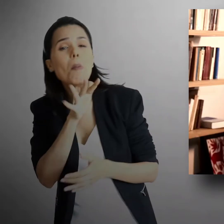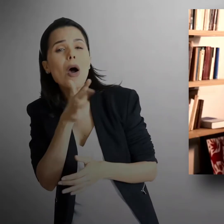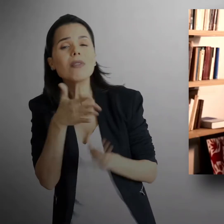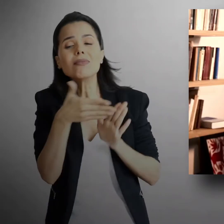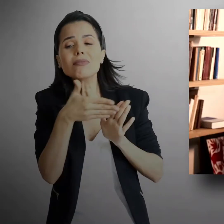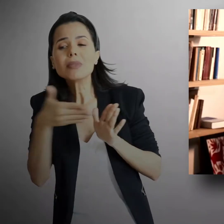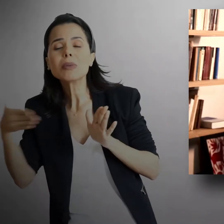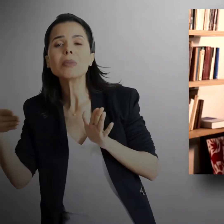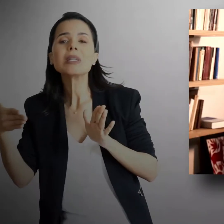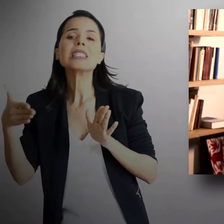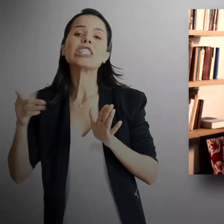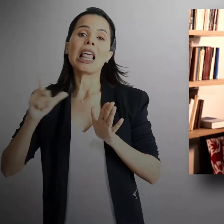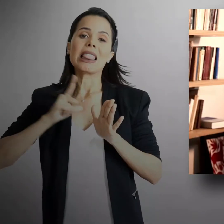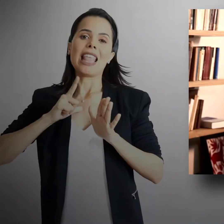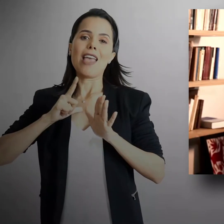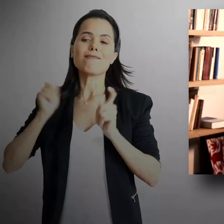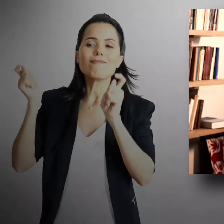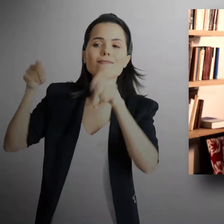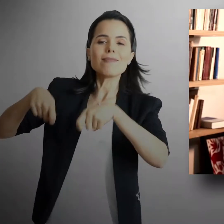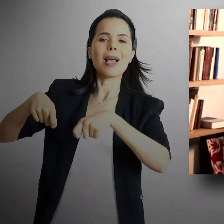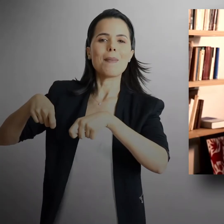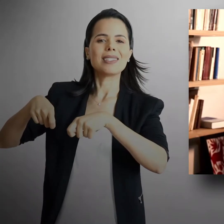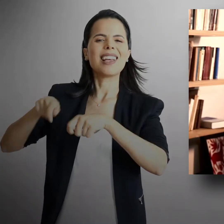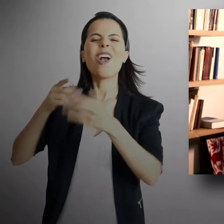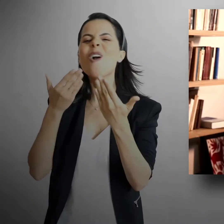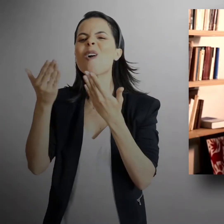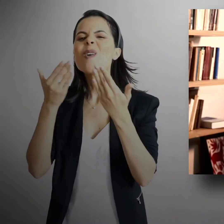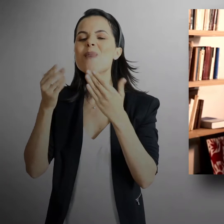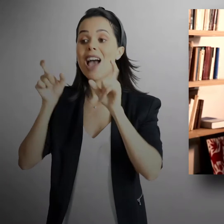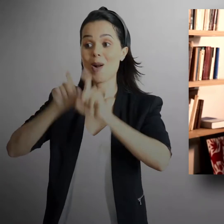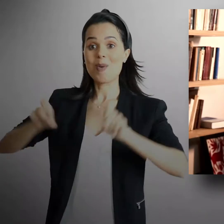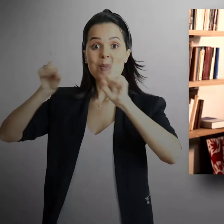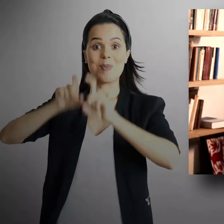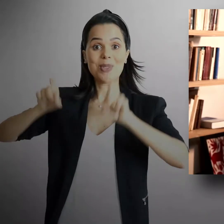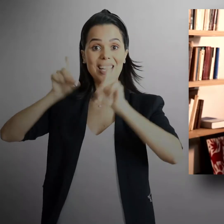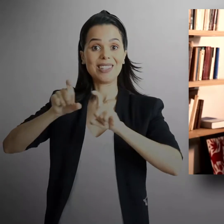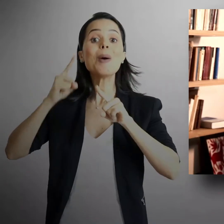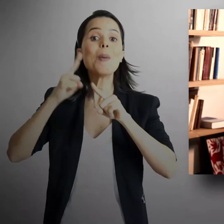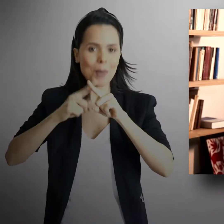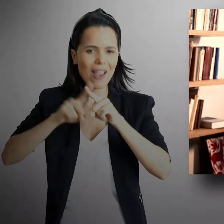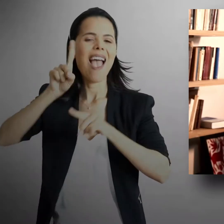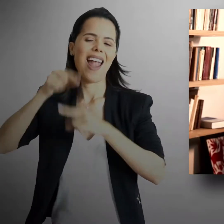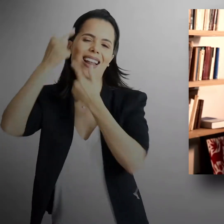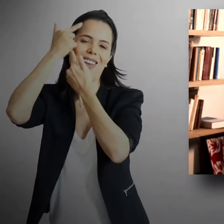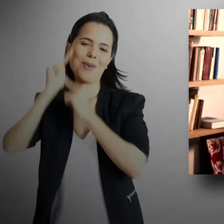it probably was designed as a computational, it is a computational system. no